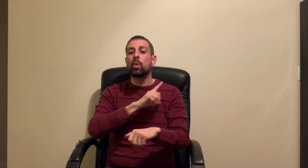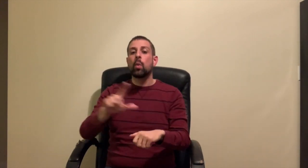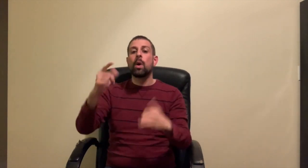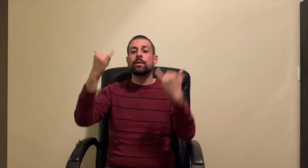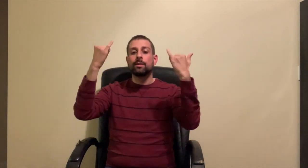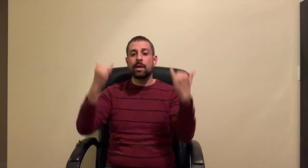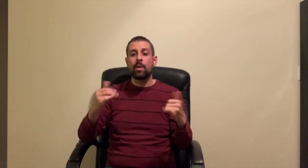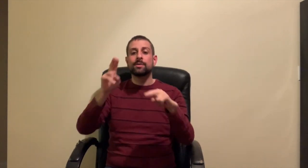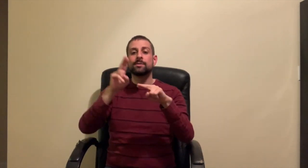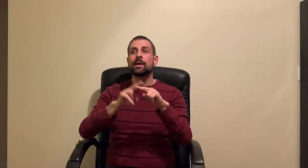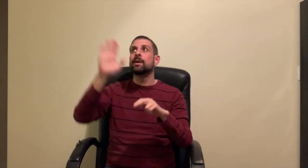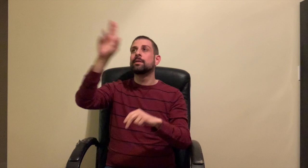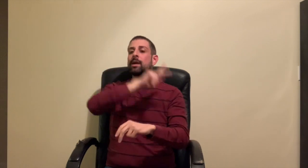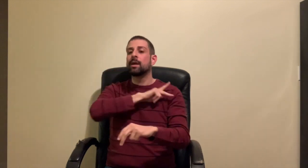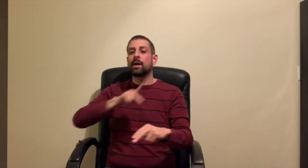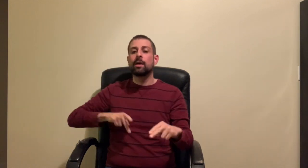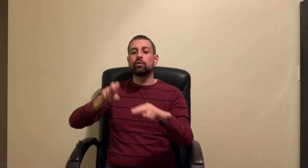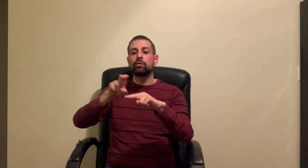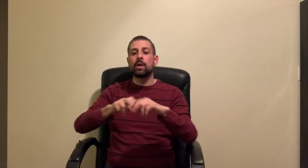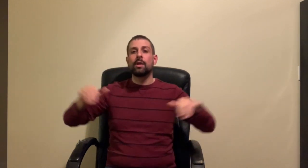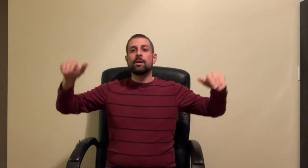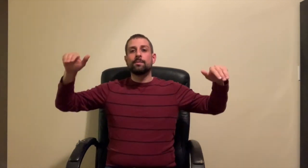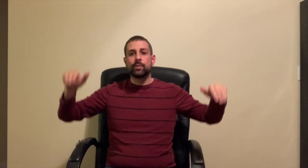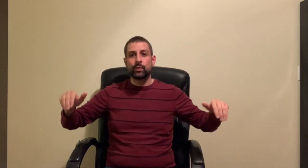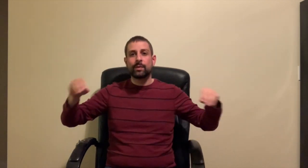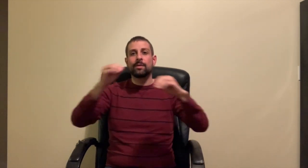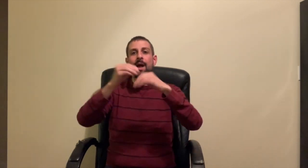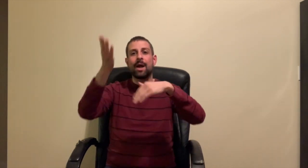The Lord has set His throne in heaven.